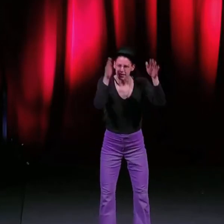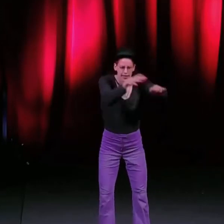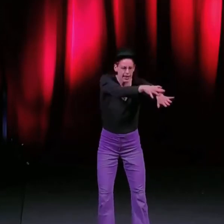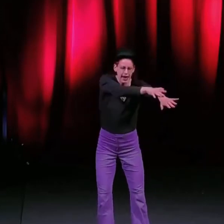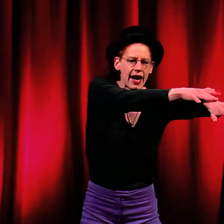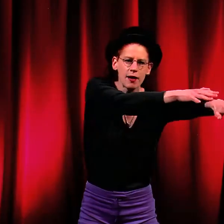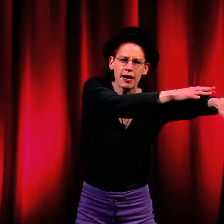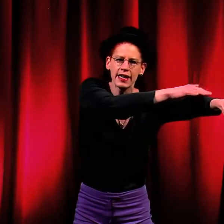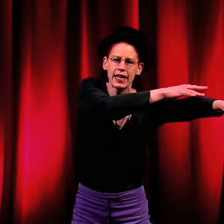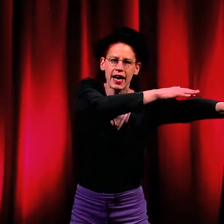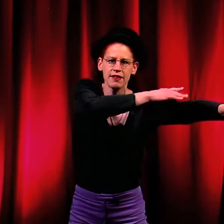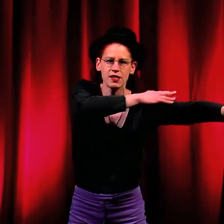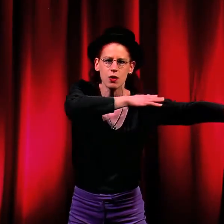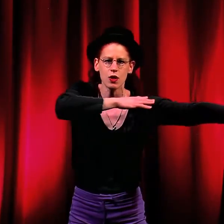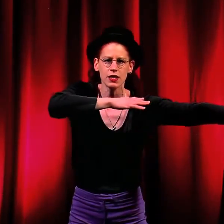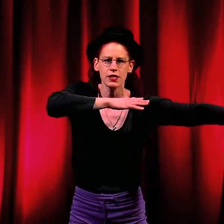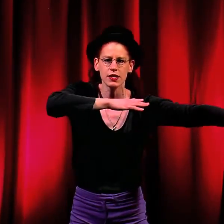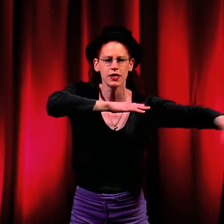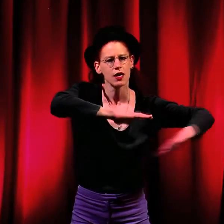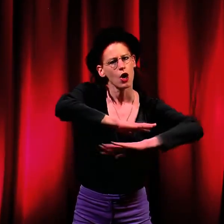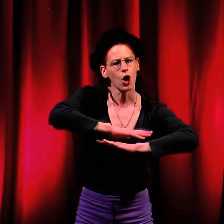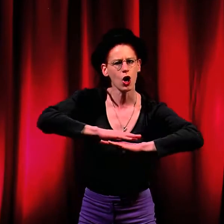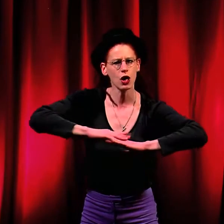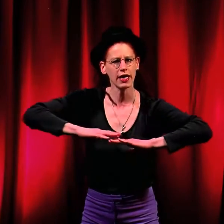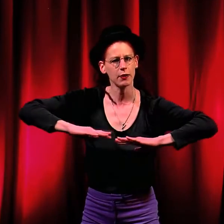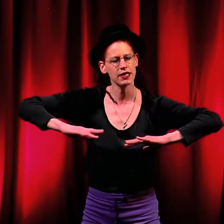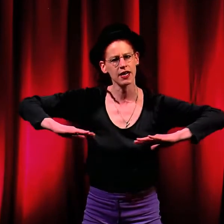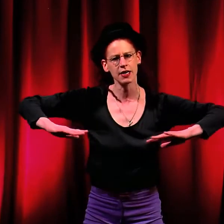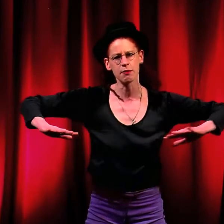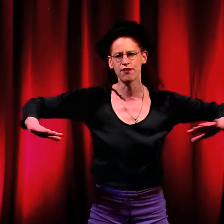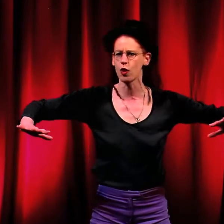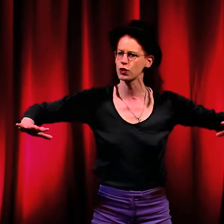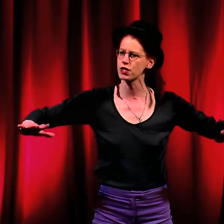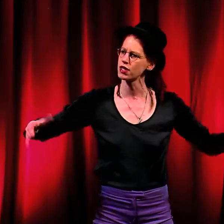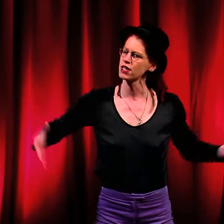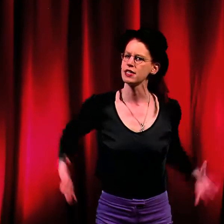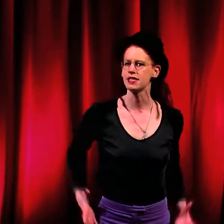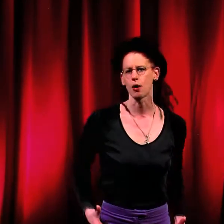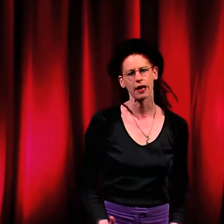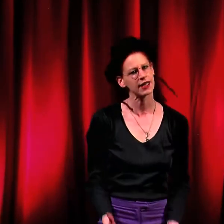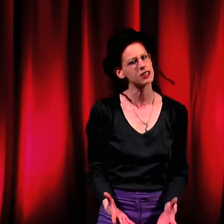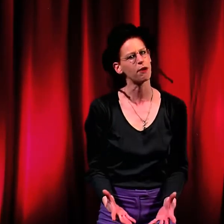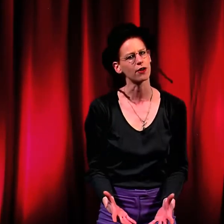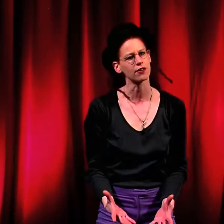Carmine lavosaurs All liquid time afloat since our planet's birth